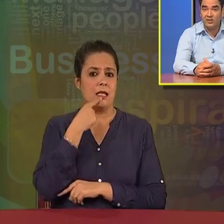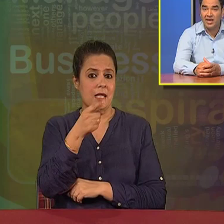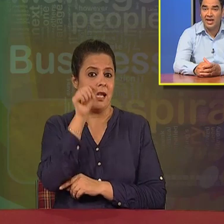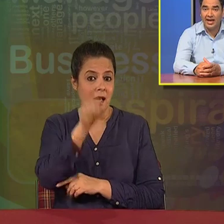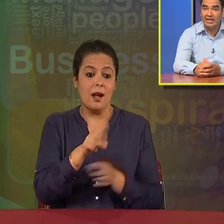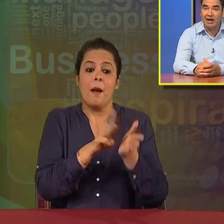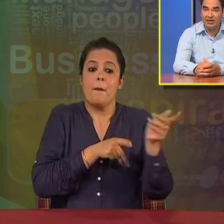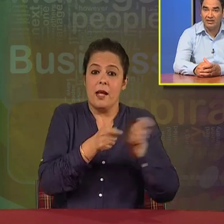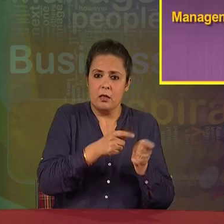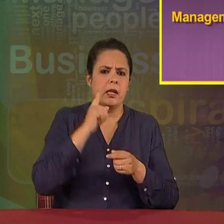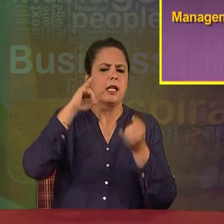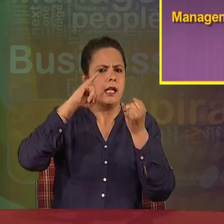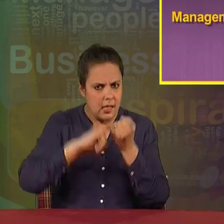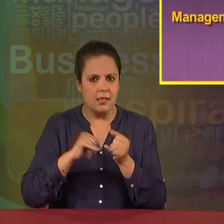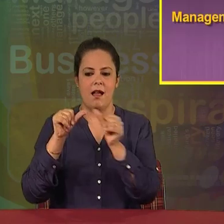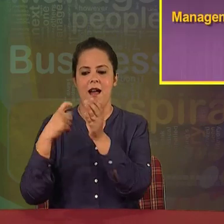of course, an art.